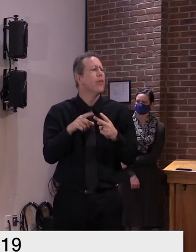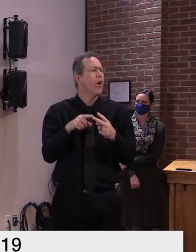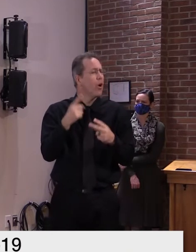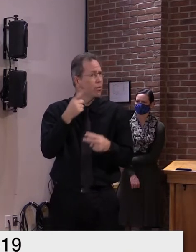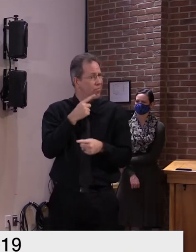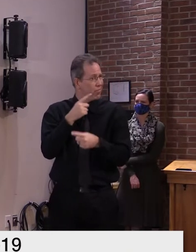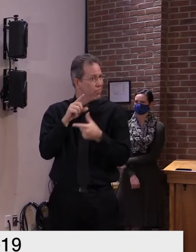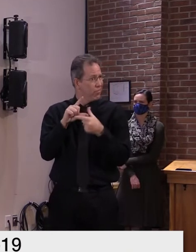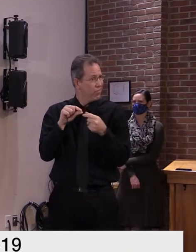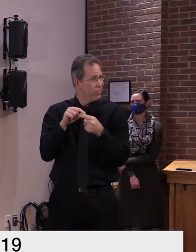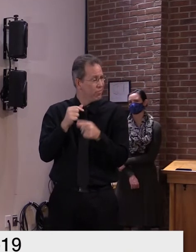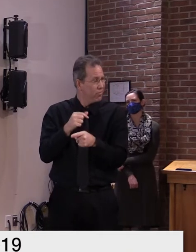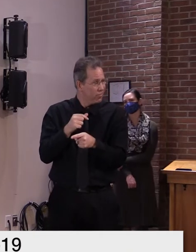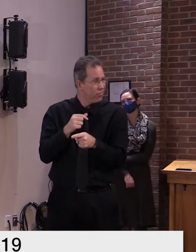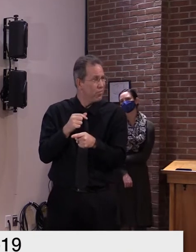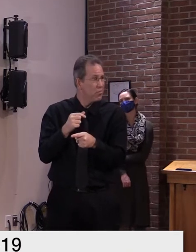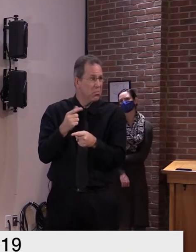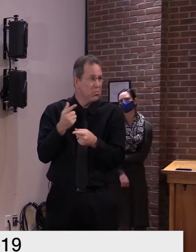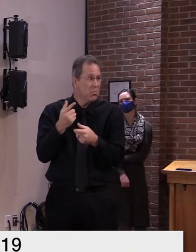students or teachers